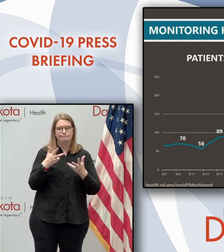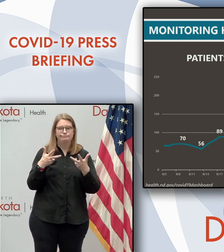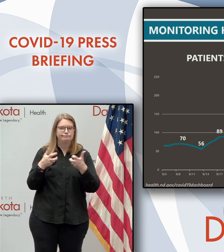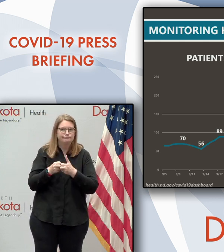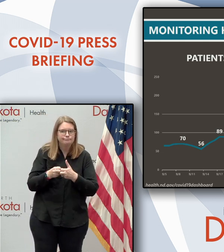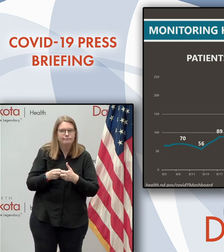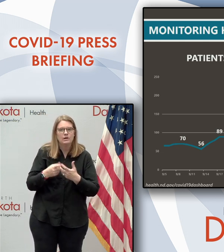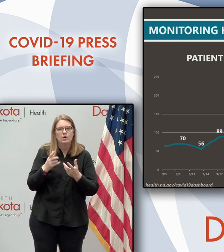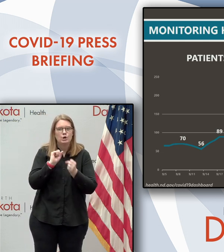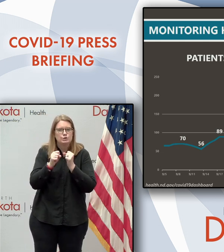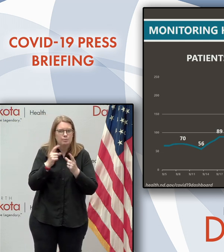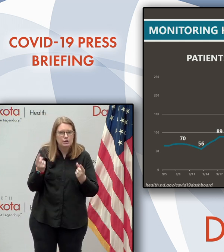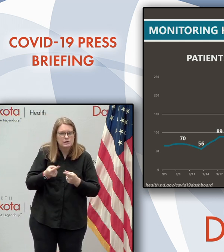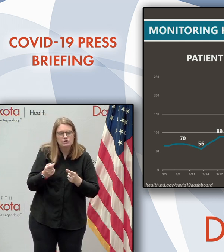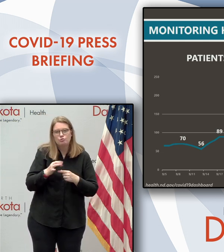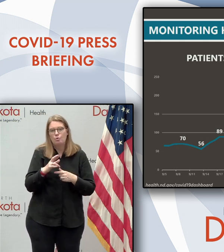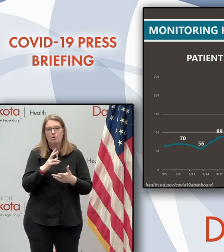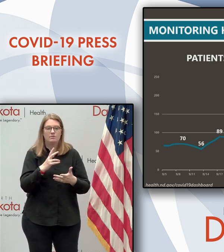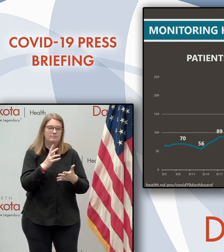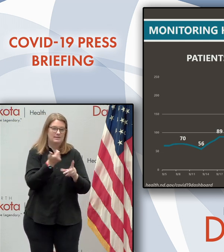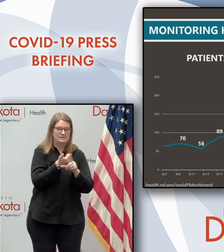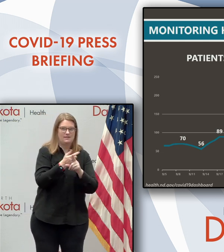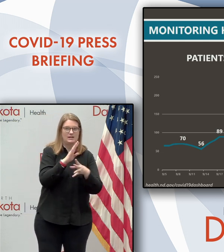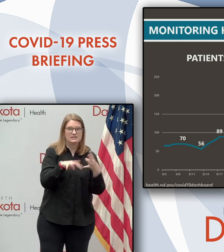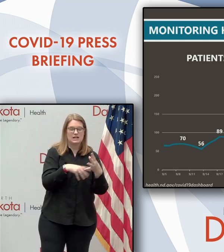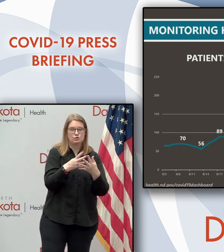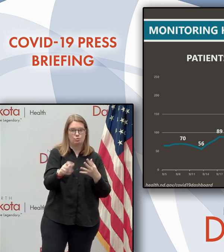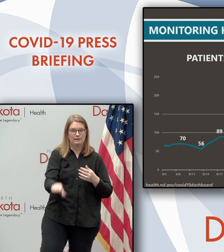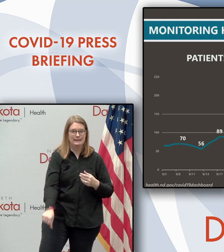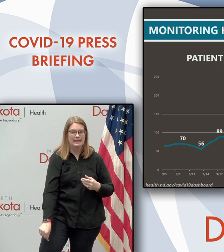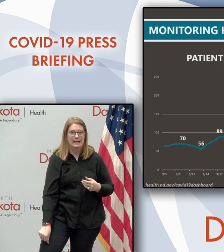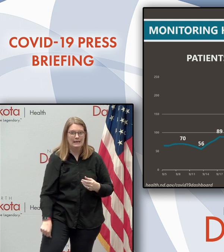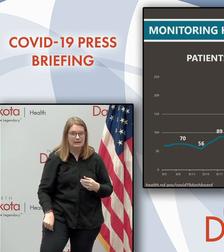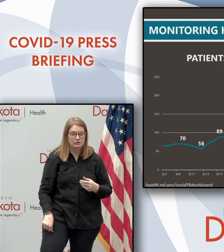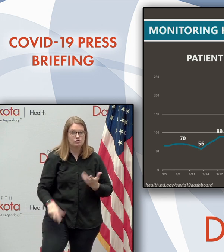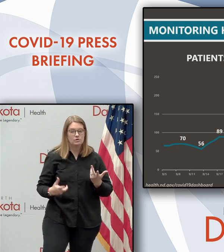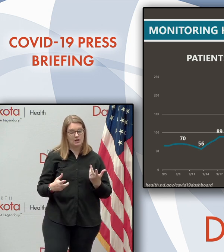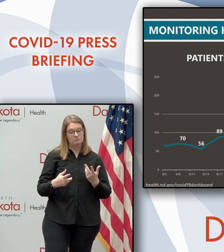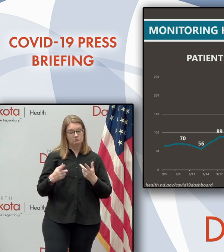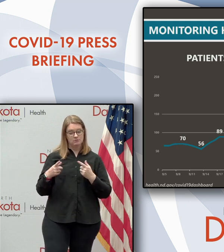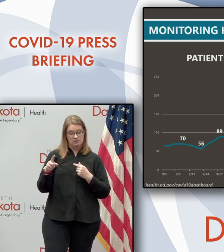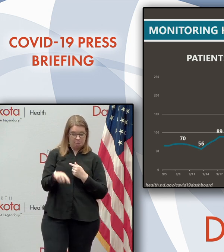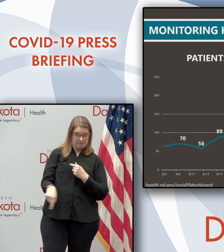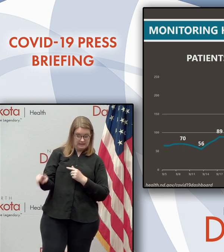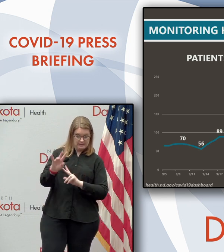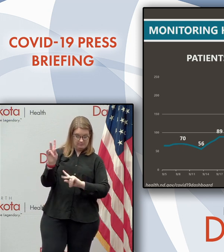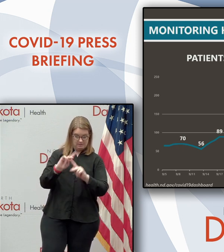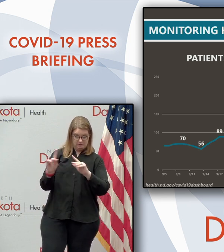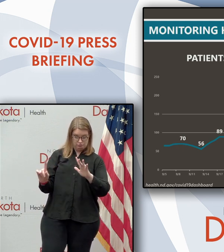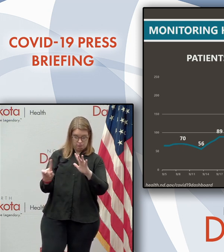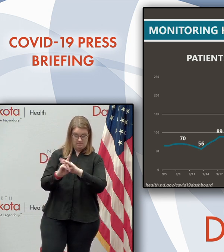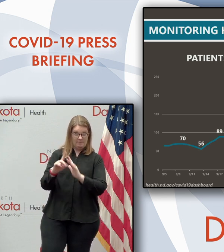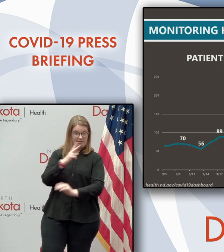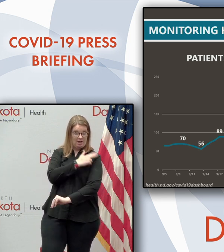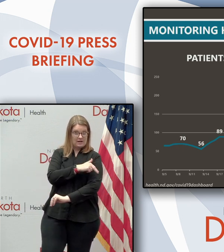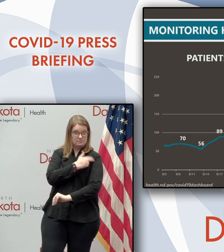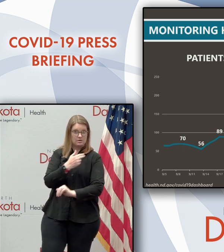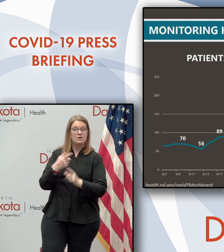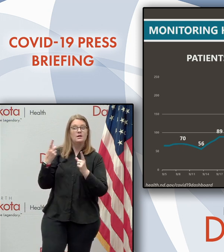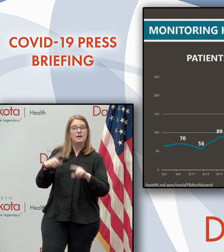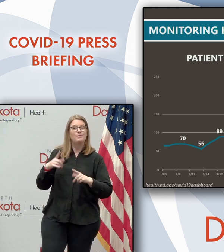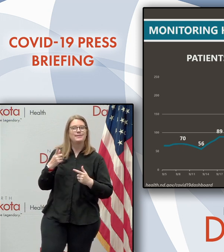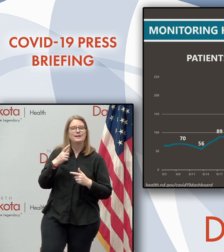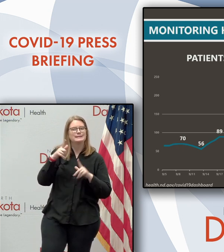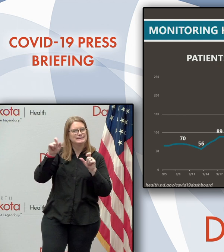in for, uh, a scheduled knee surgery, uh, when people come into the hospital for these other things, they're, then they're tested when they, uh,